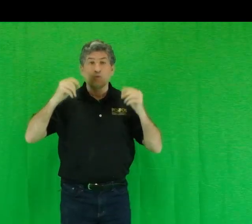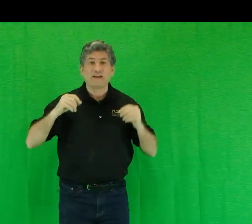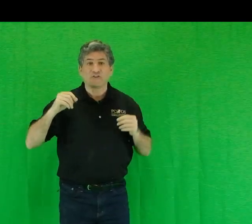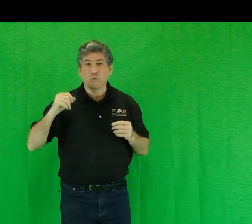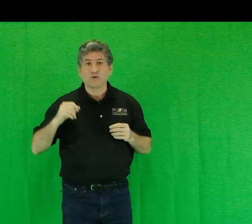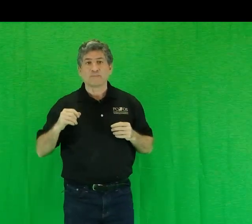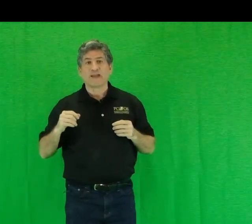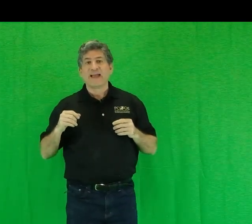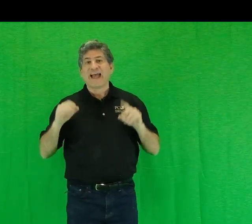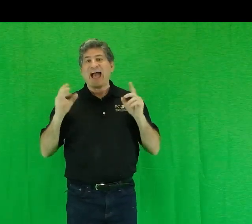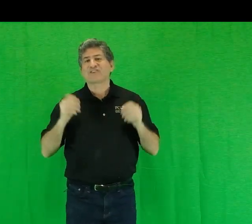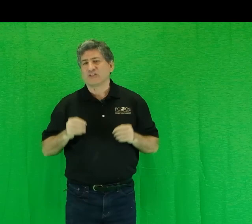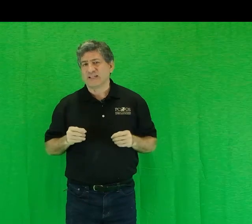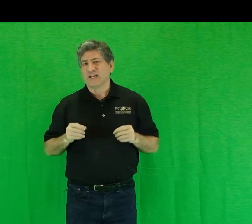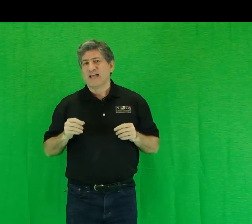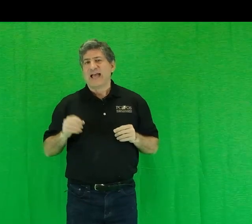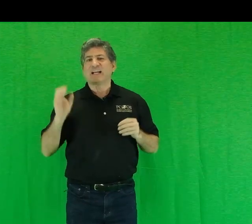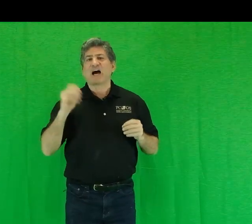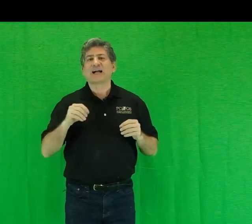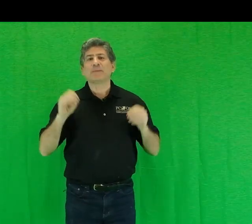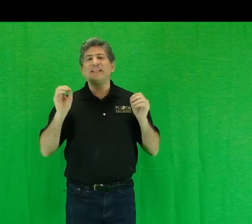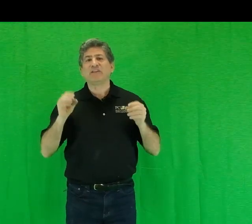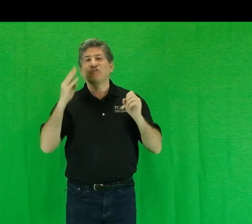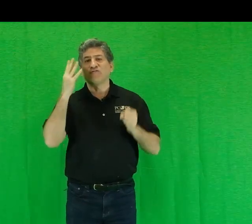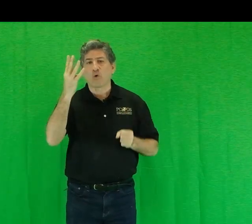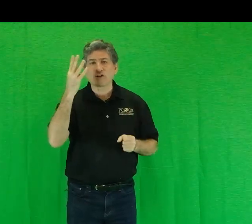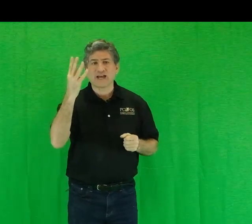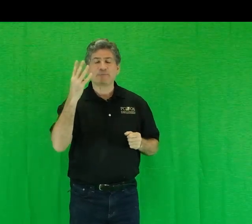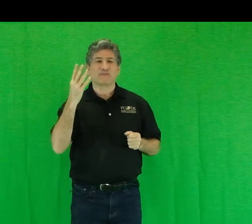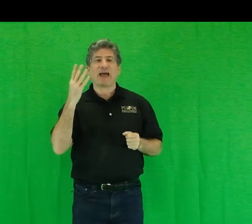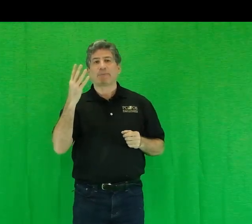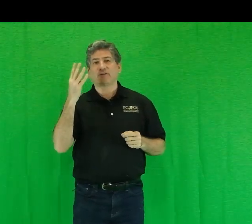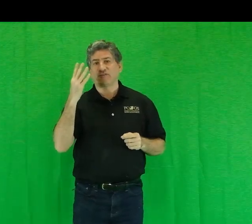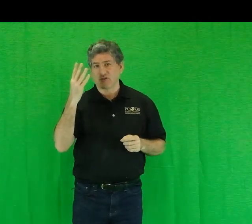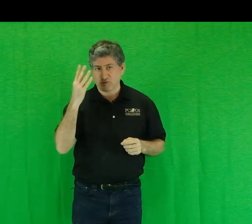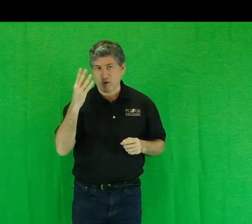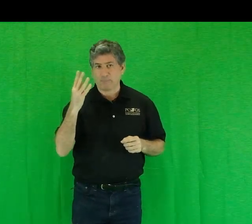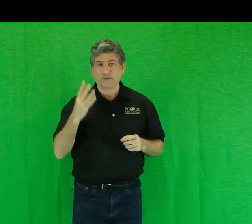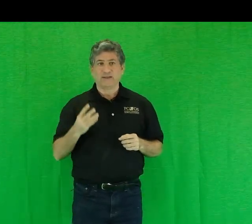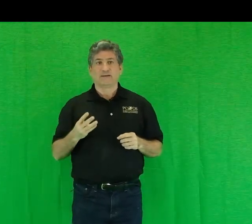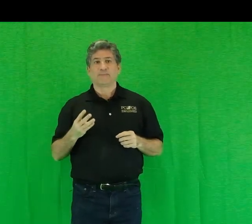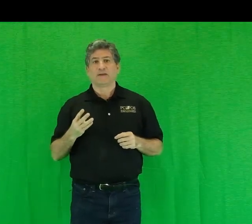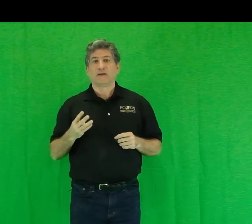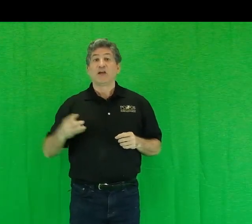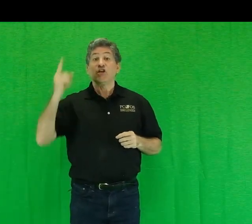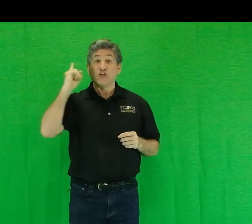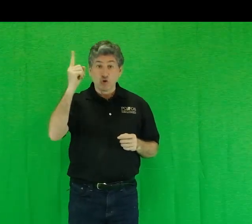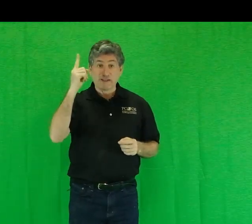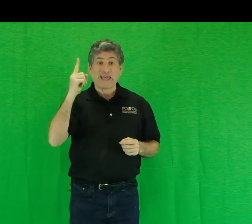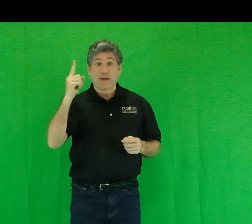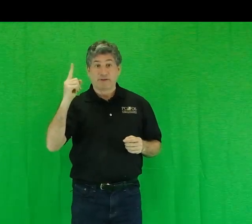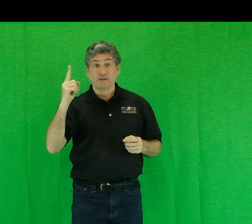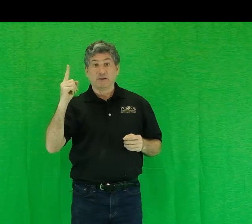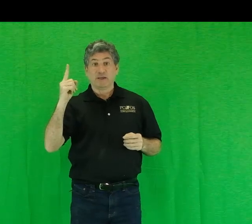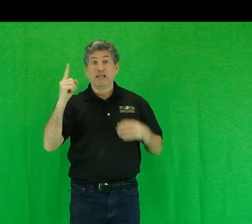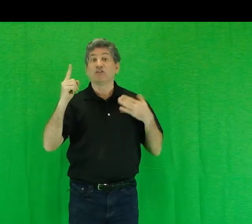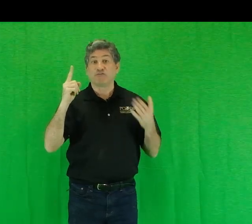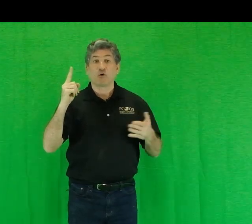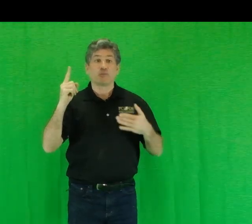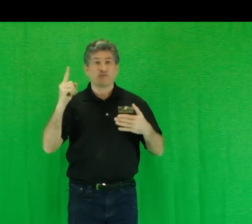write, quote, Actually, an economy needs four types of capital to function properly. Human capital, in the form of